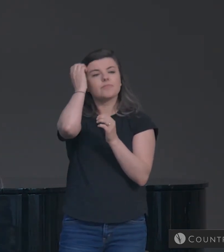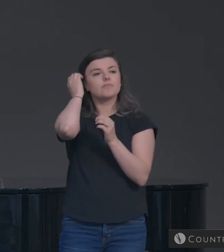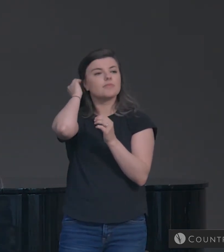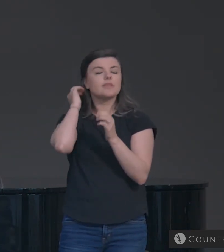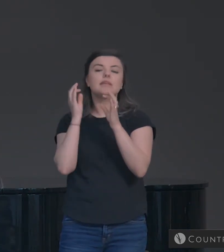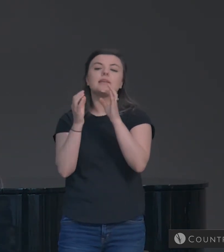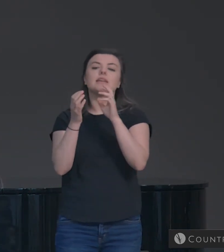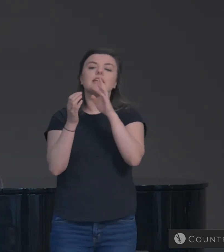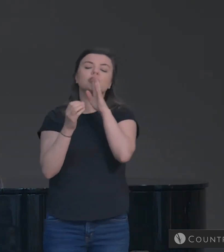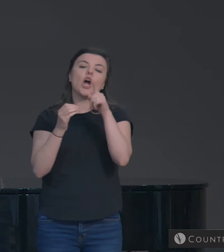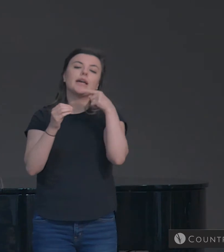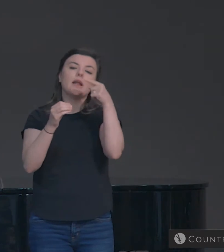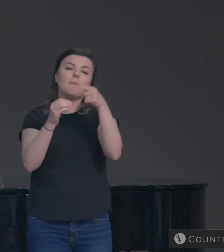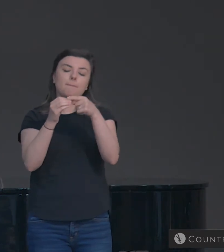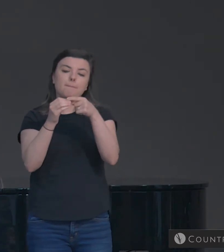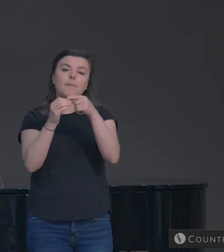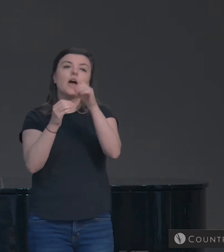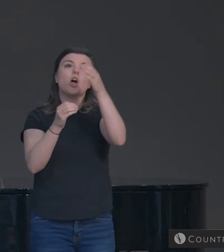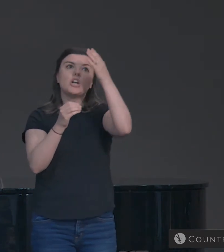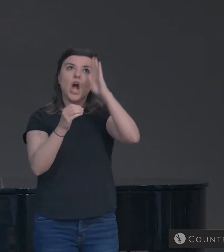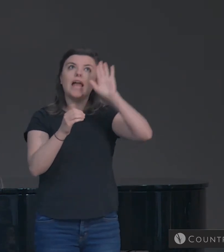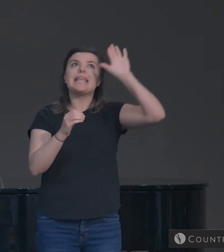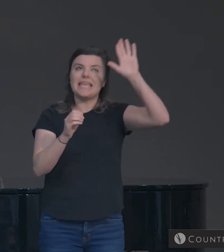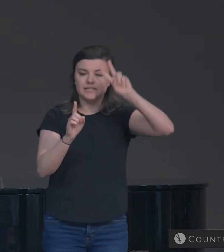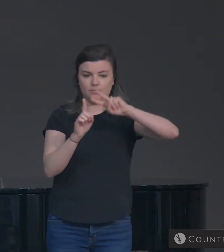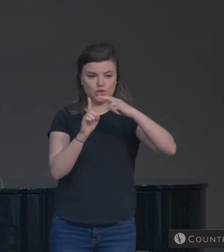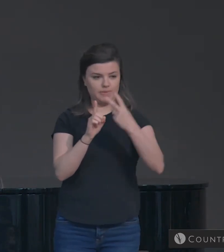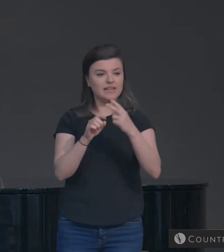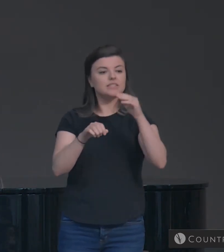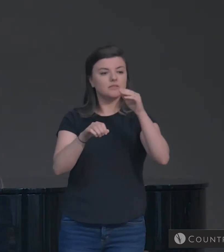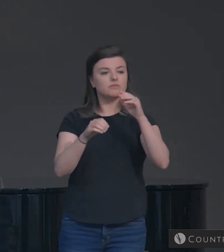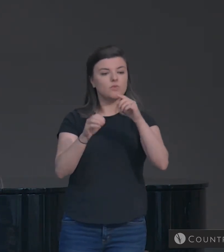Instead, he's talking about God's perspective on time.